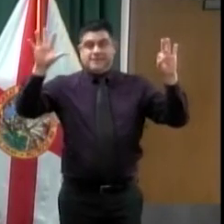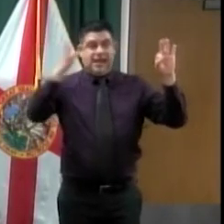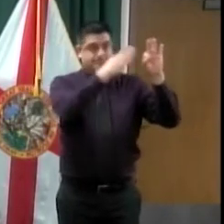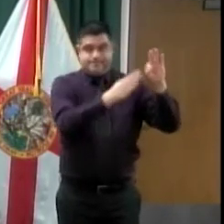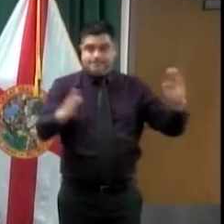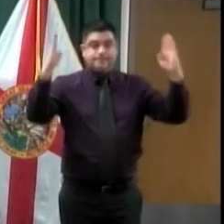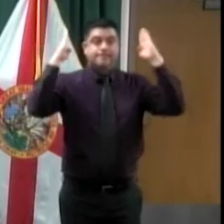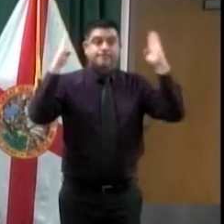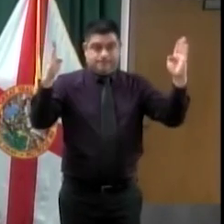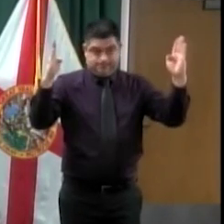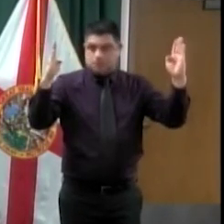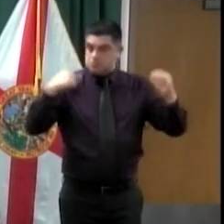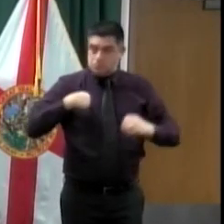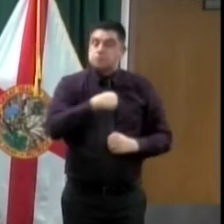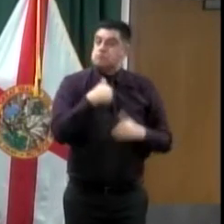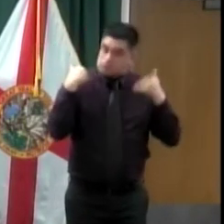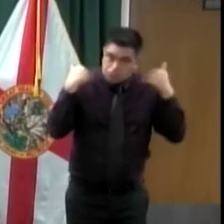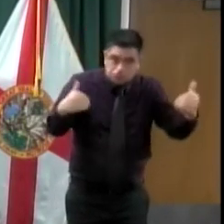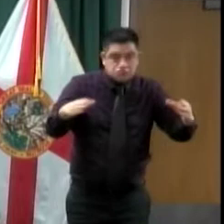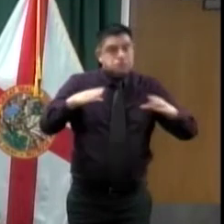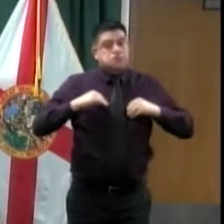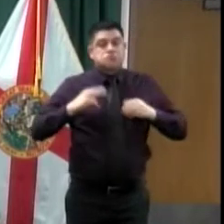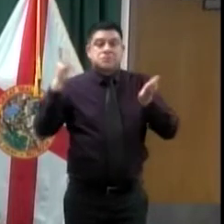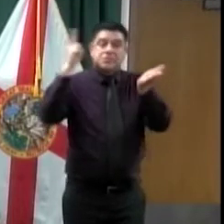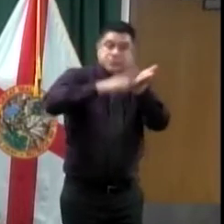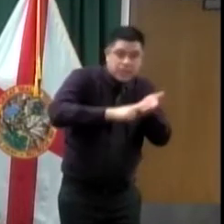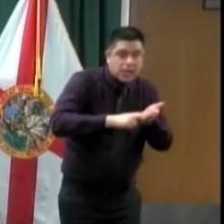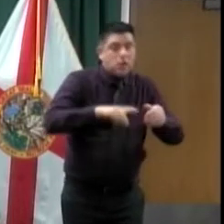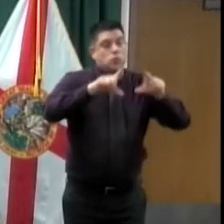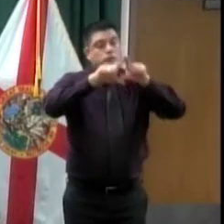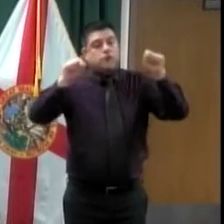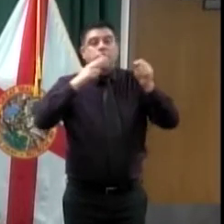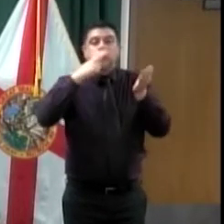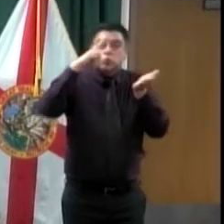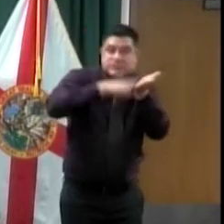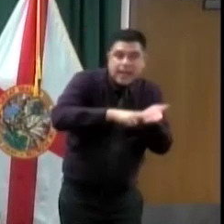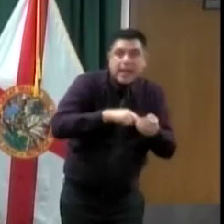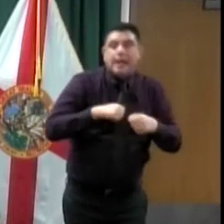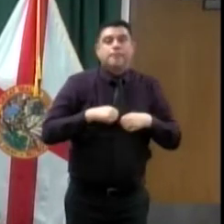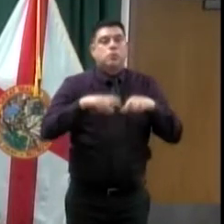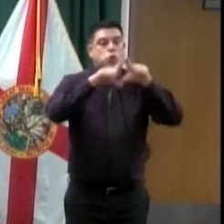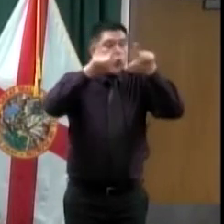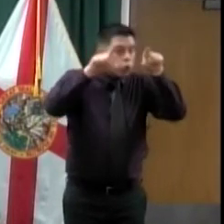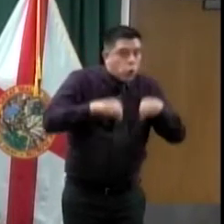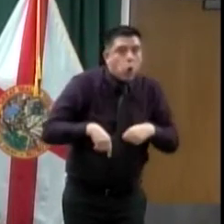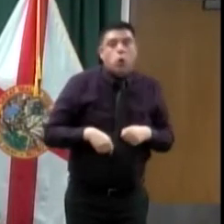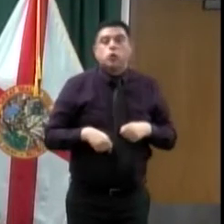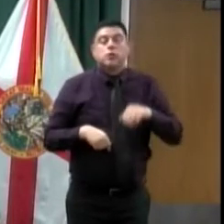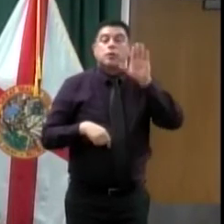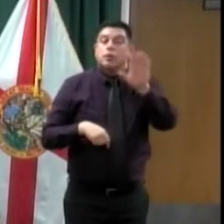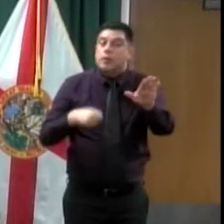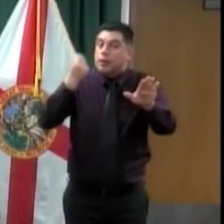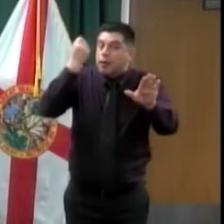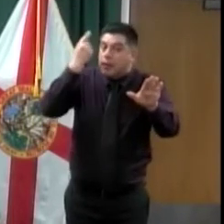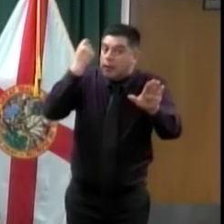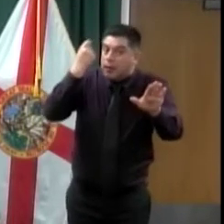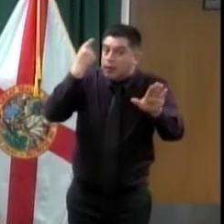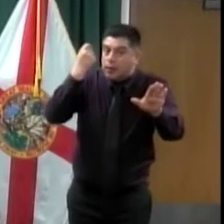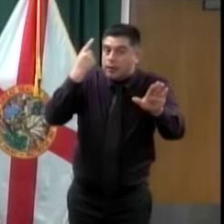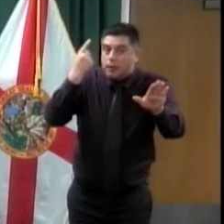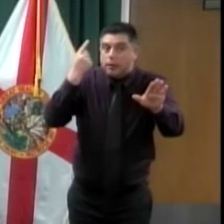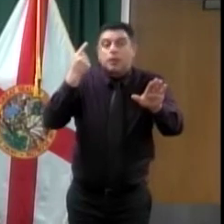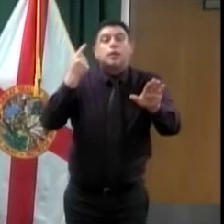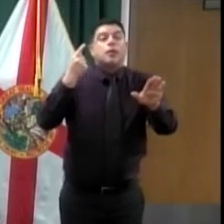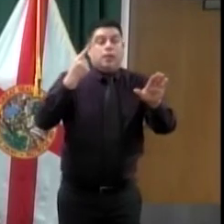renewing. We also added an extra hour for seniors and at-risk shopping Thursday morning from 8 to 9.